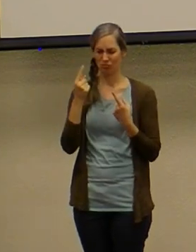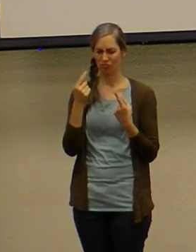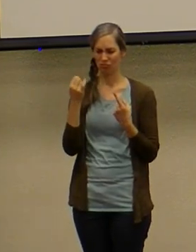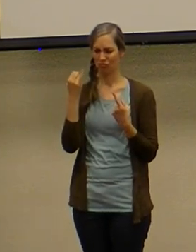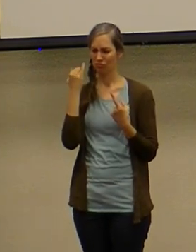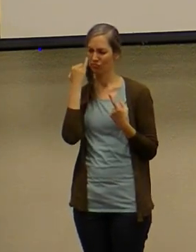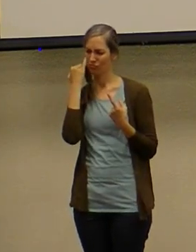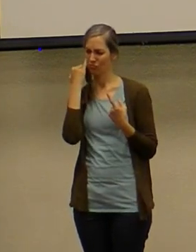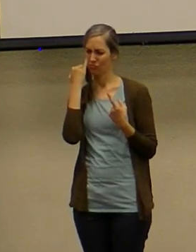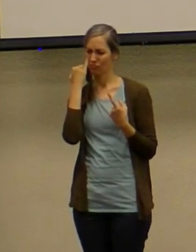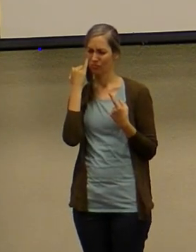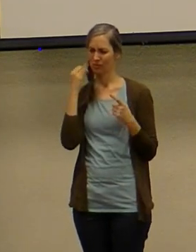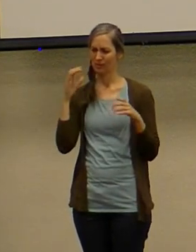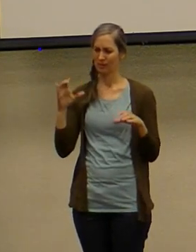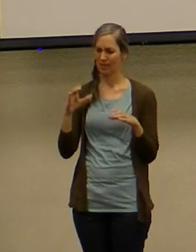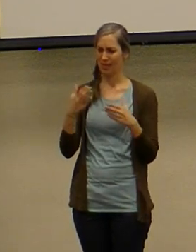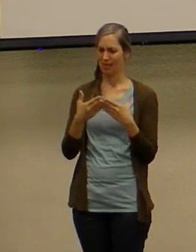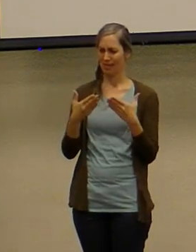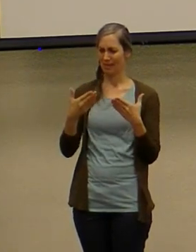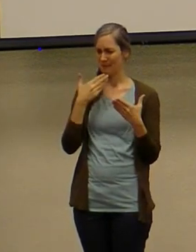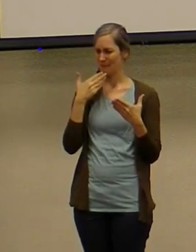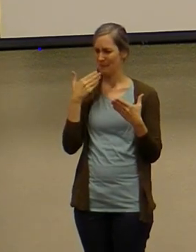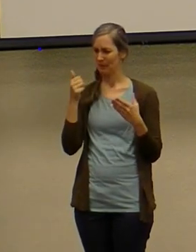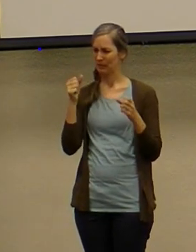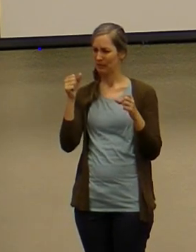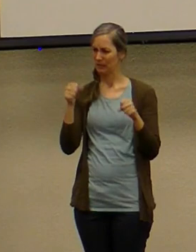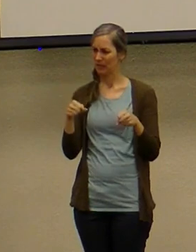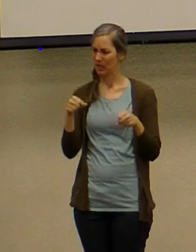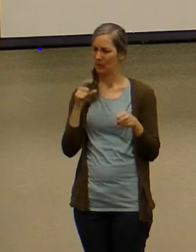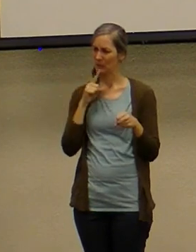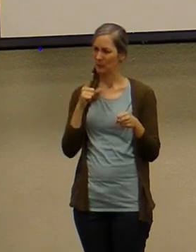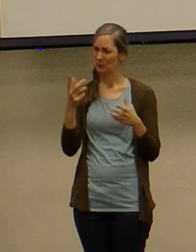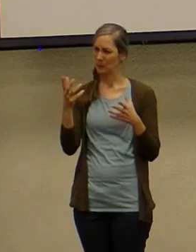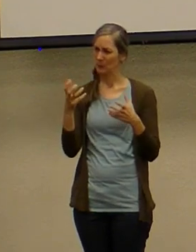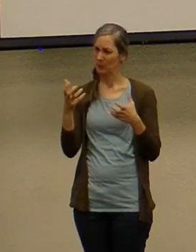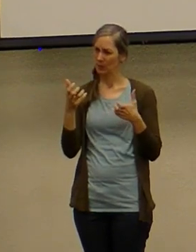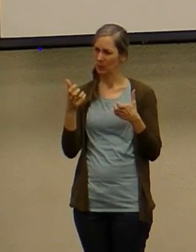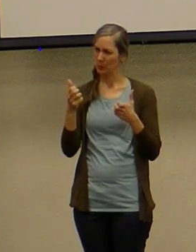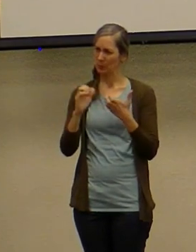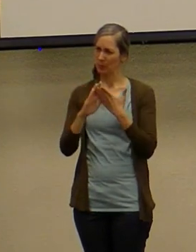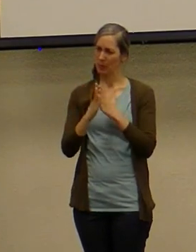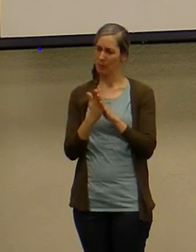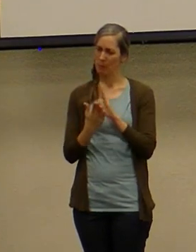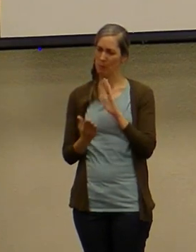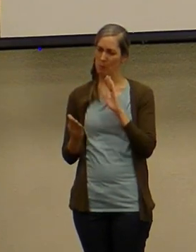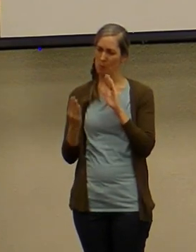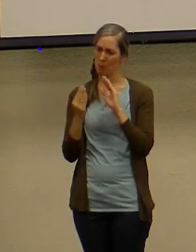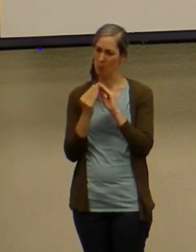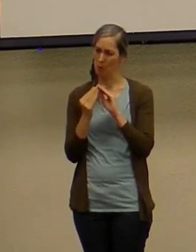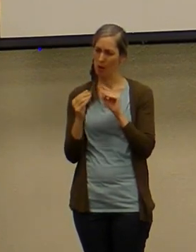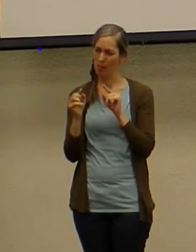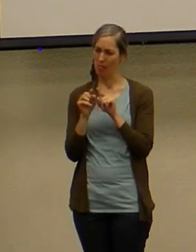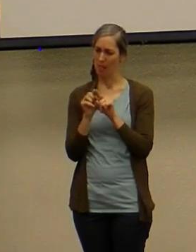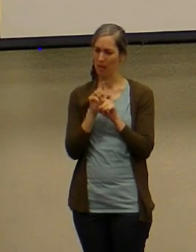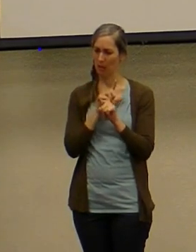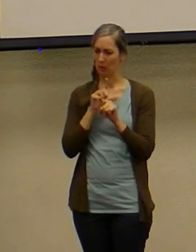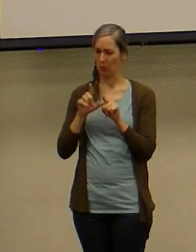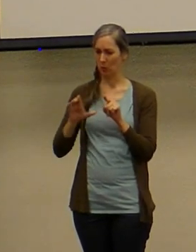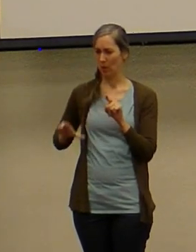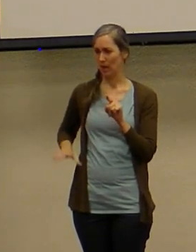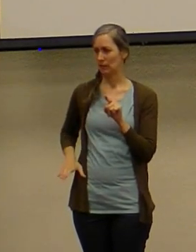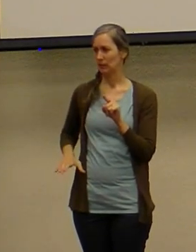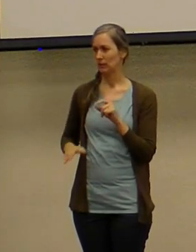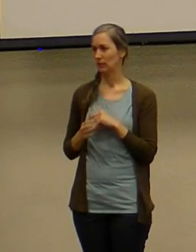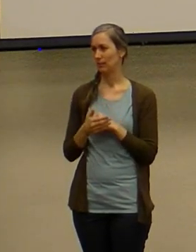he's done things the best way that he could and really wanting to to strive to be more like christ and in terms of